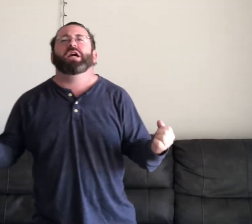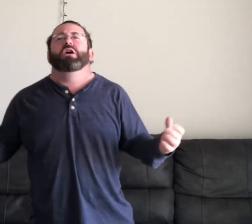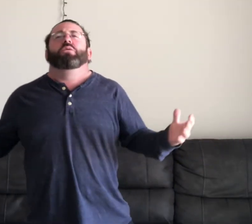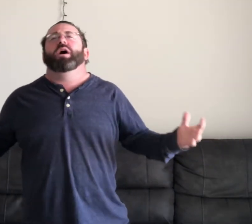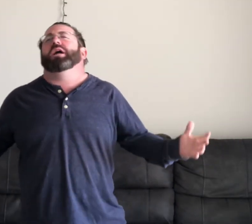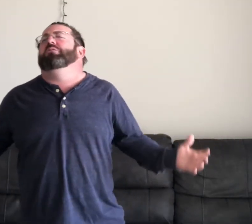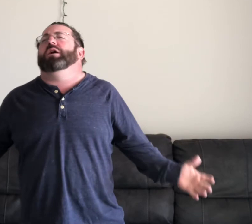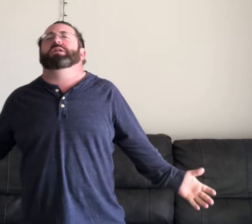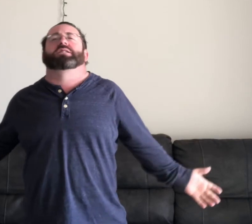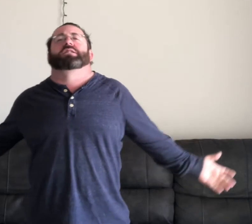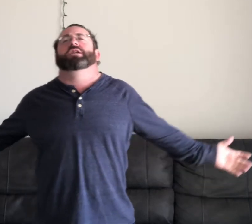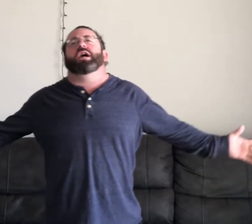When I wanna see